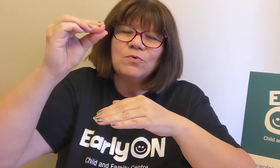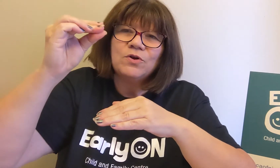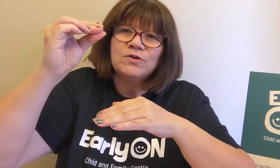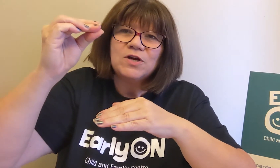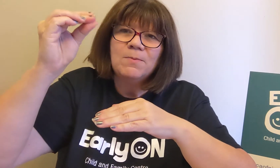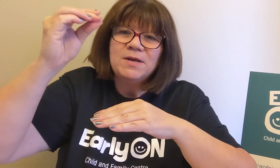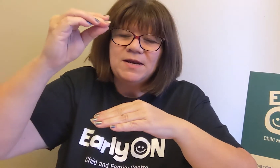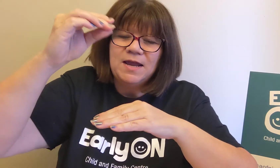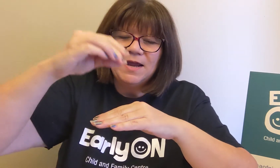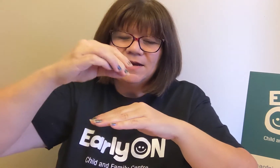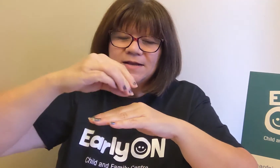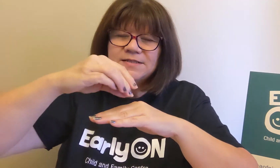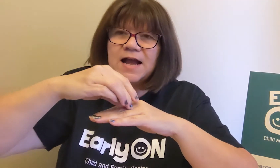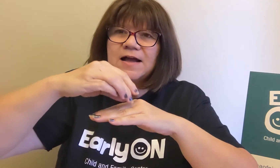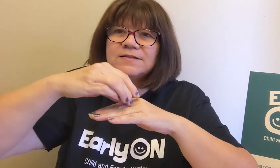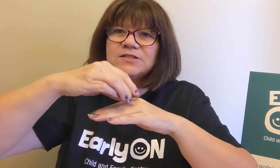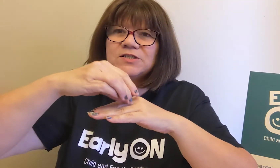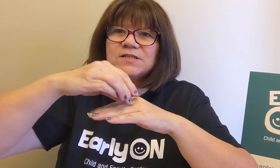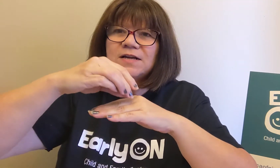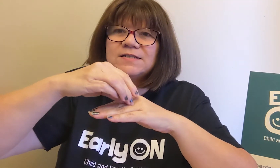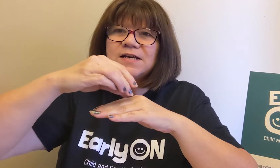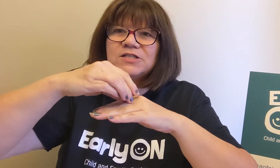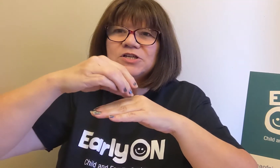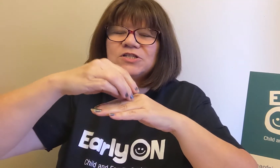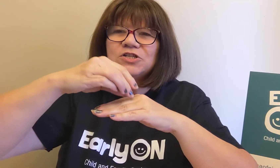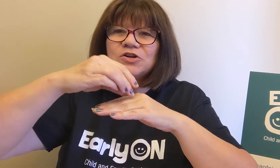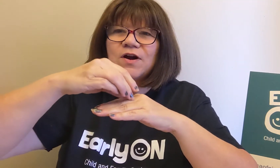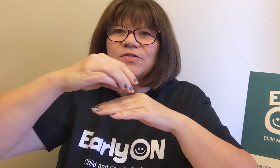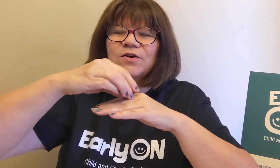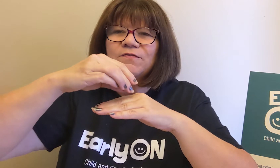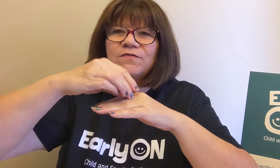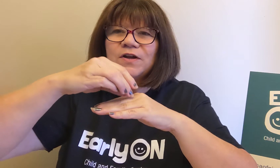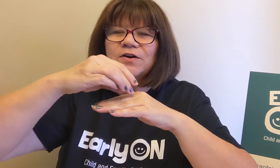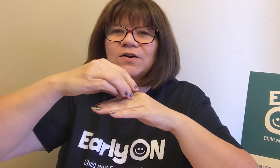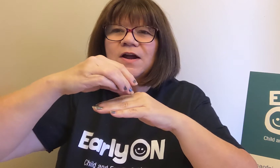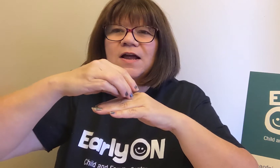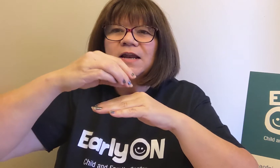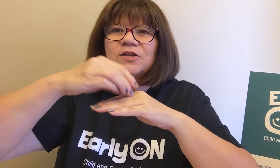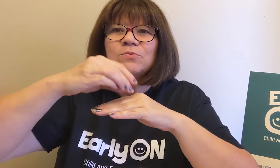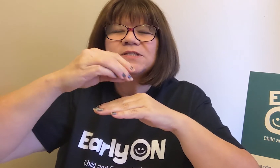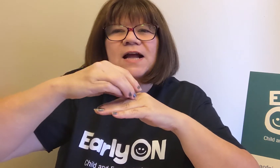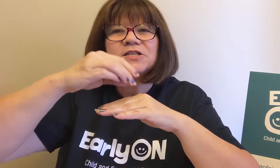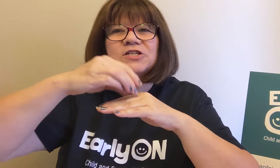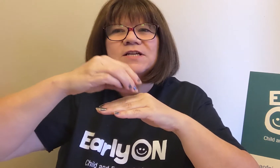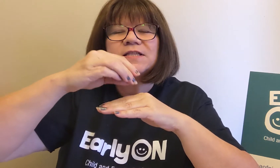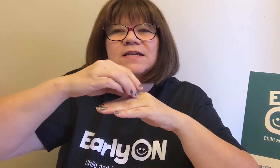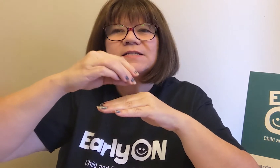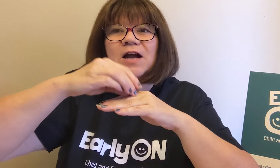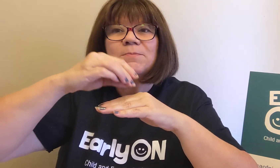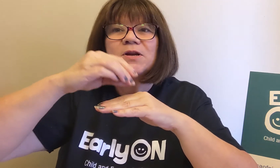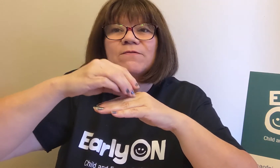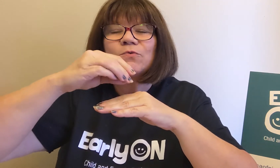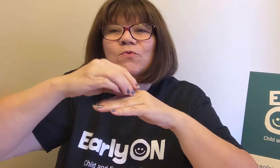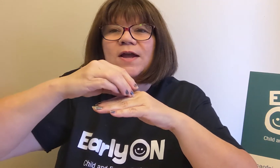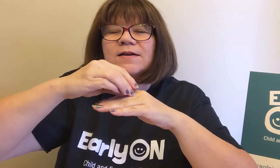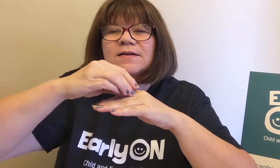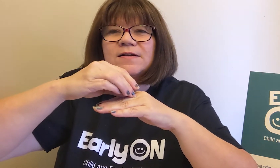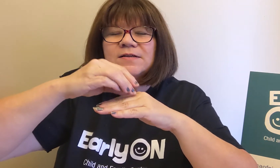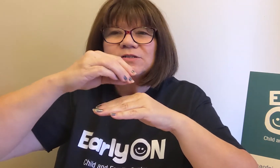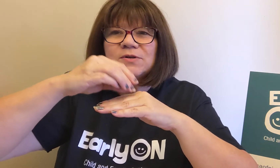your dominant hand and just kind of touch on to your other finger like you were touching the diamond of a ring. So